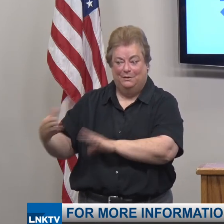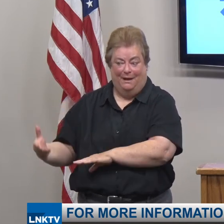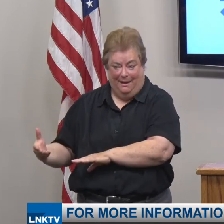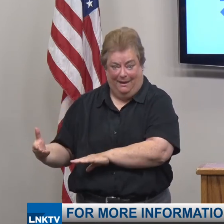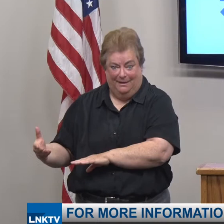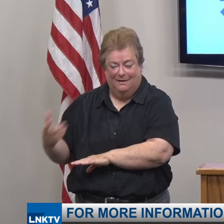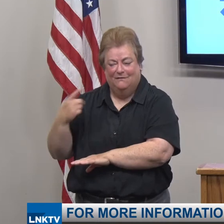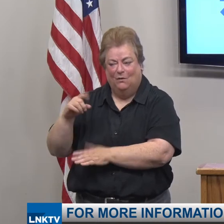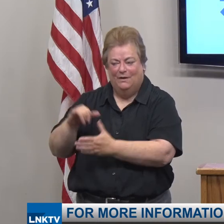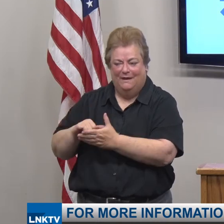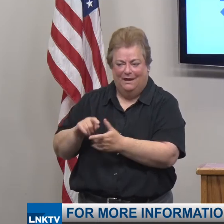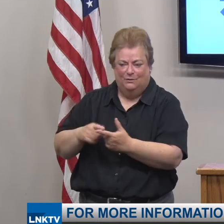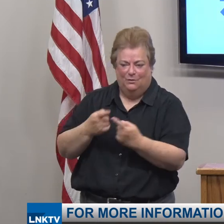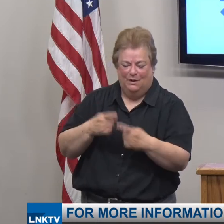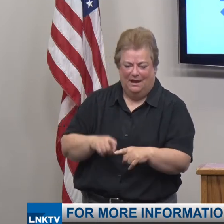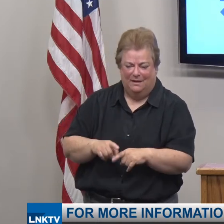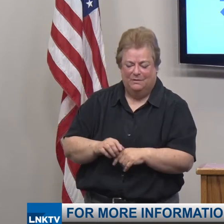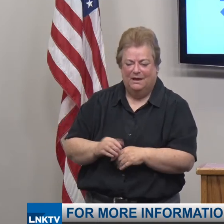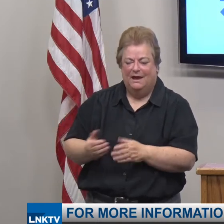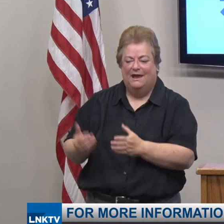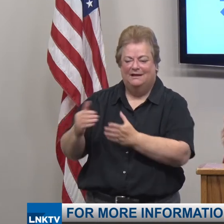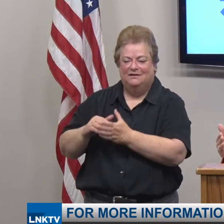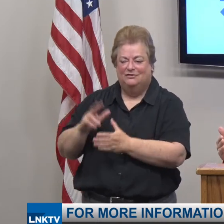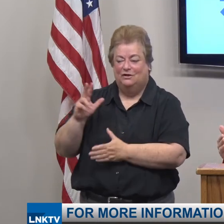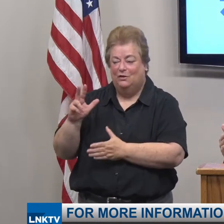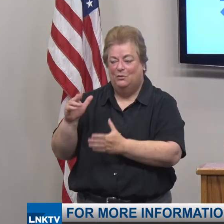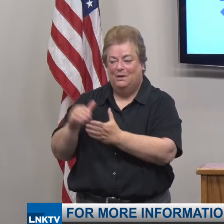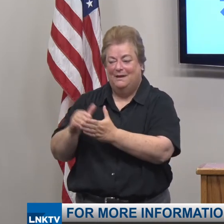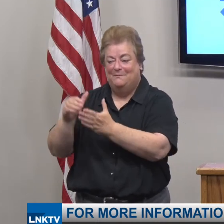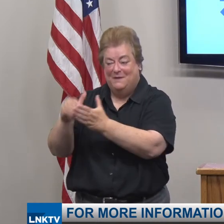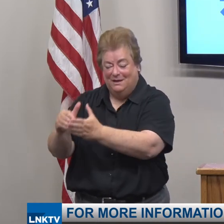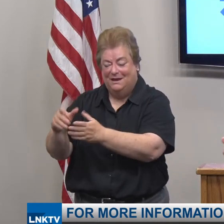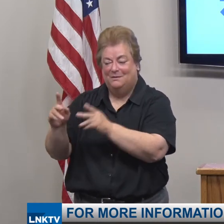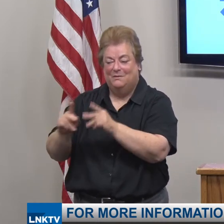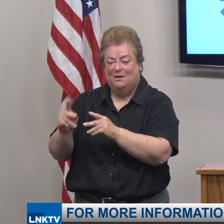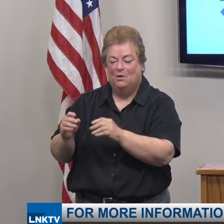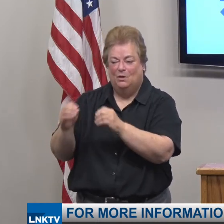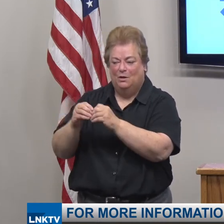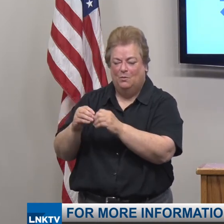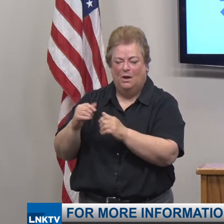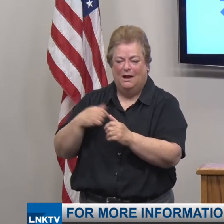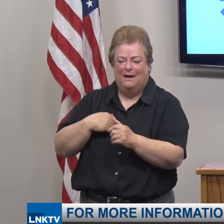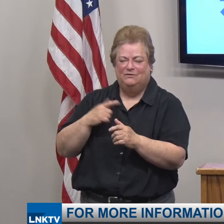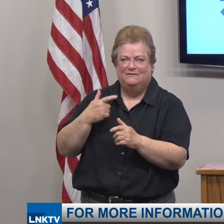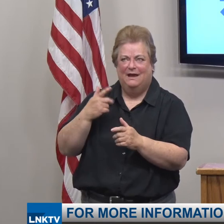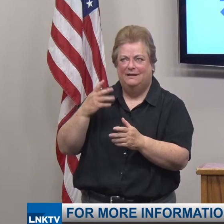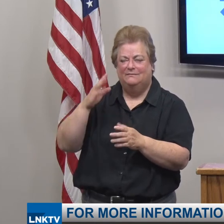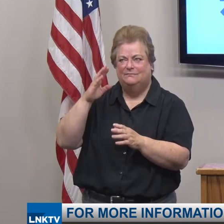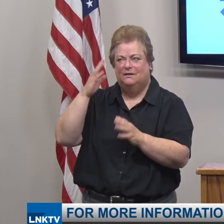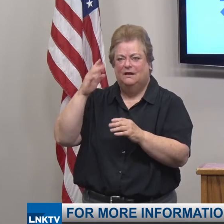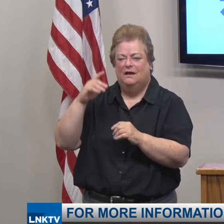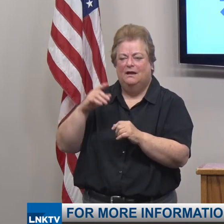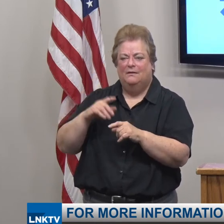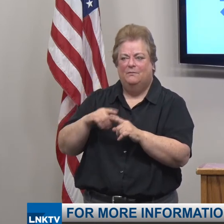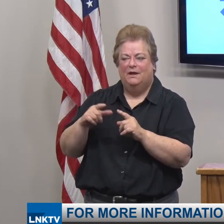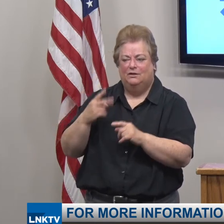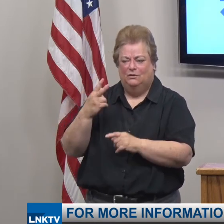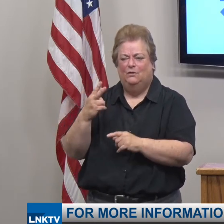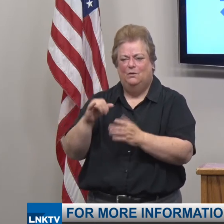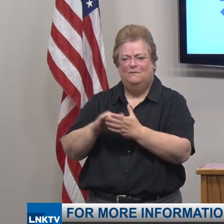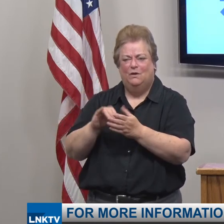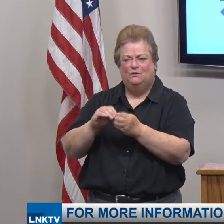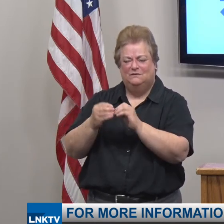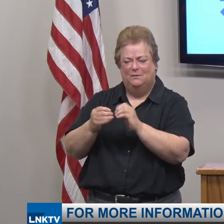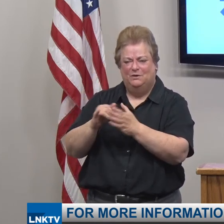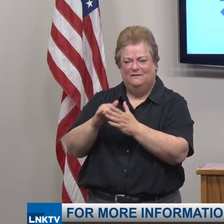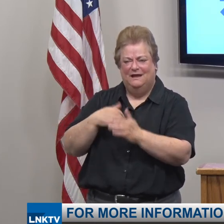part of that. An additional 3 million people or more, I'm just talking off the top of my head from two of the numbers I remember,